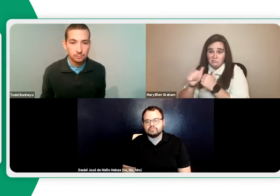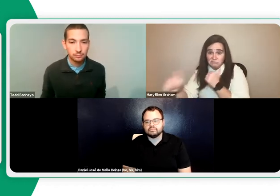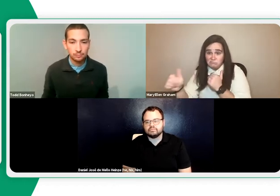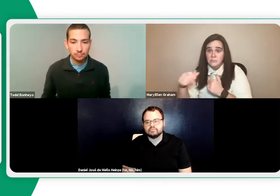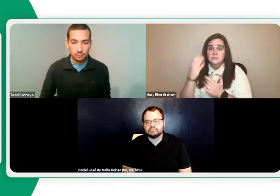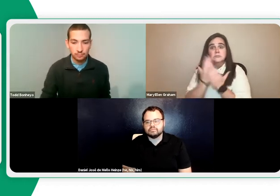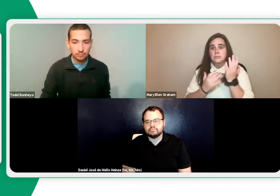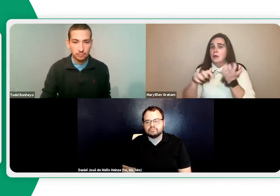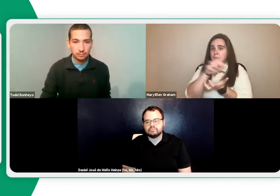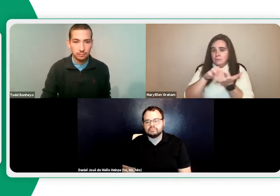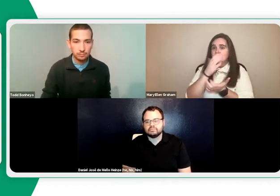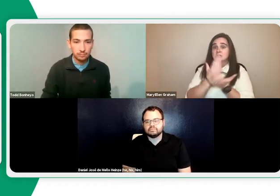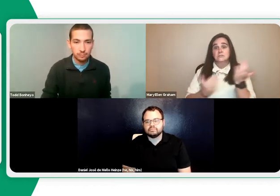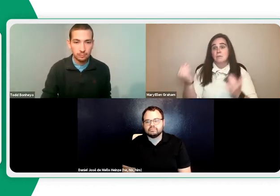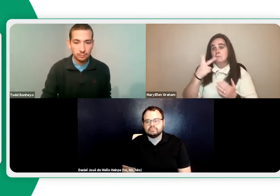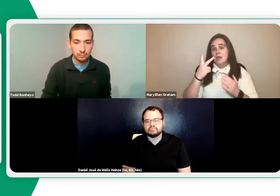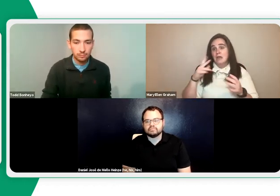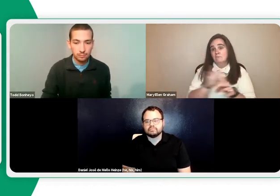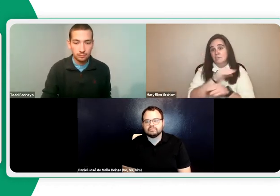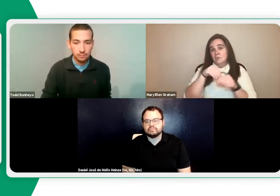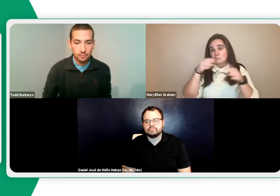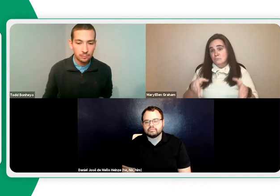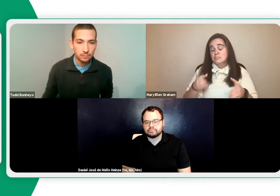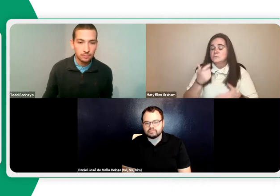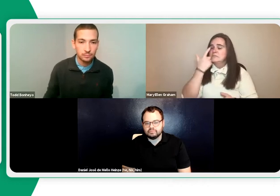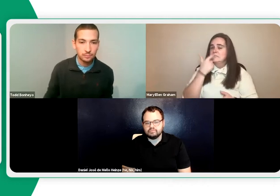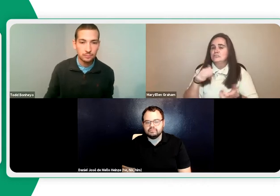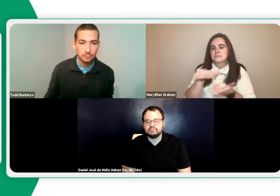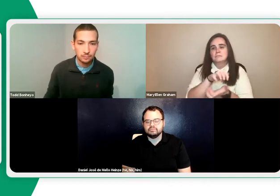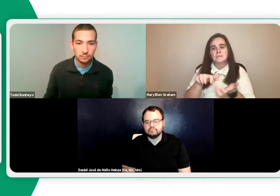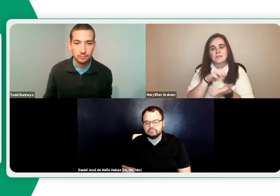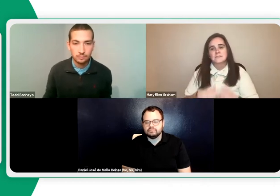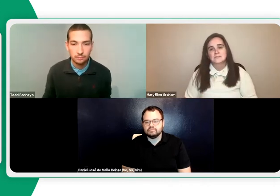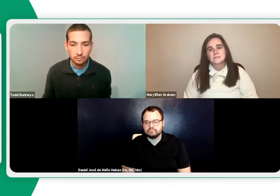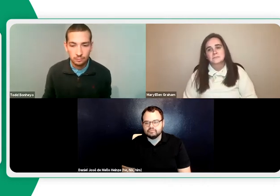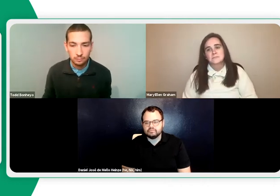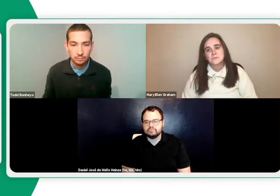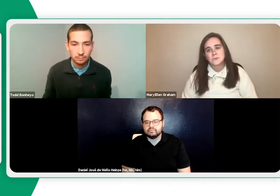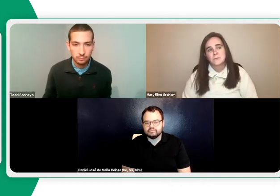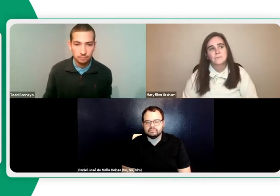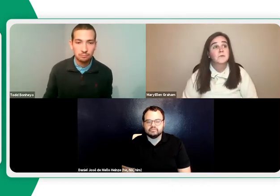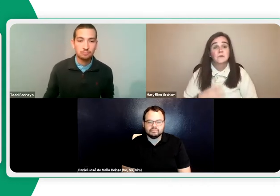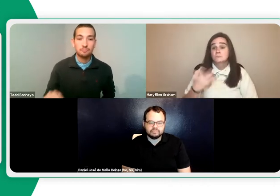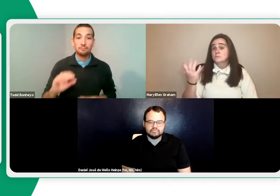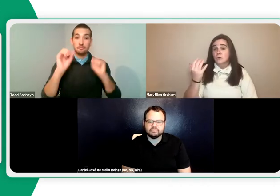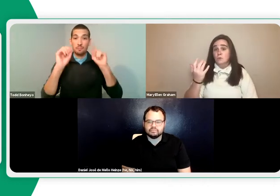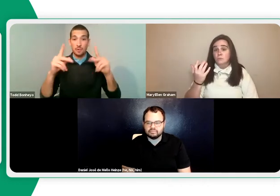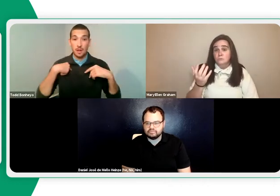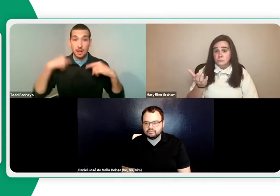Some are completely closed and fully remote. Some have a mixture and some are fully back face-to-face in person. So there